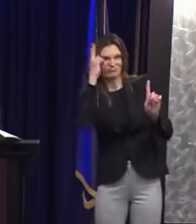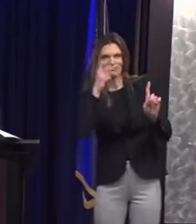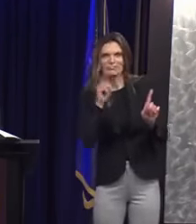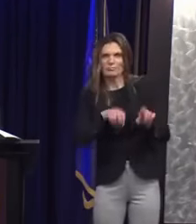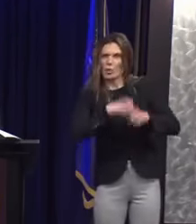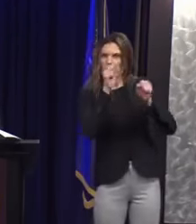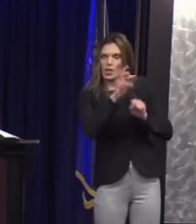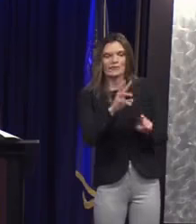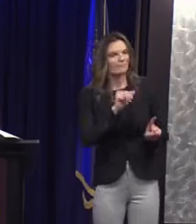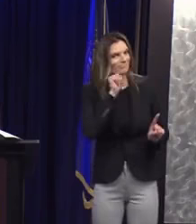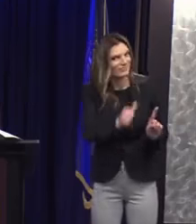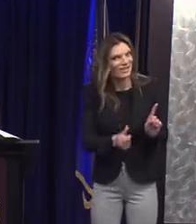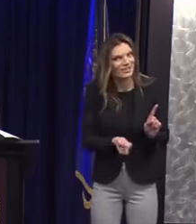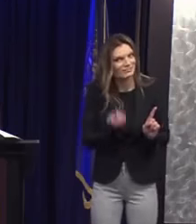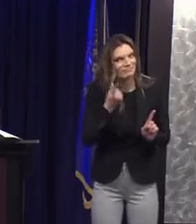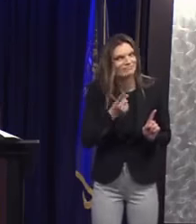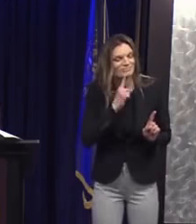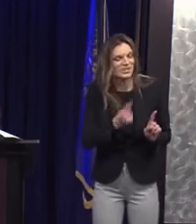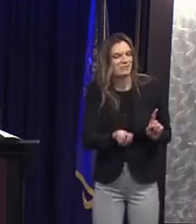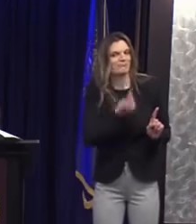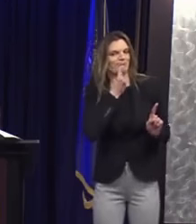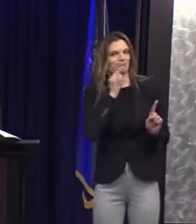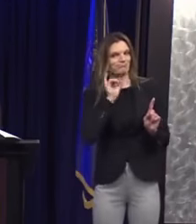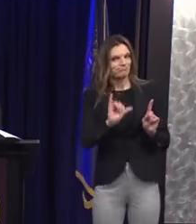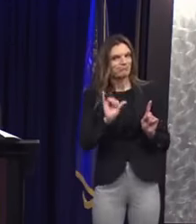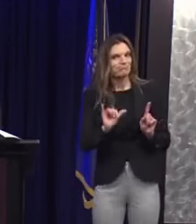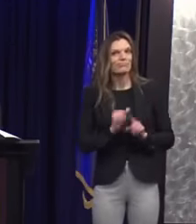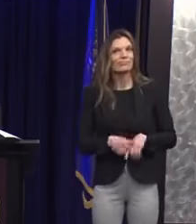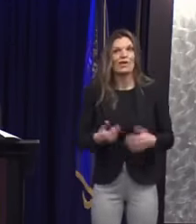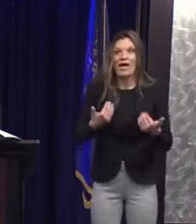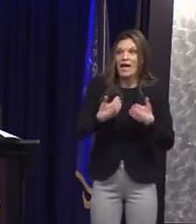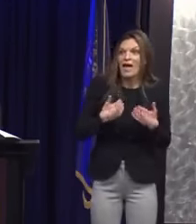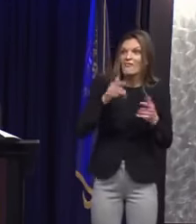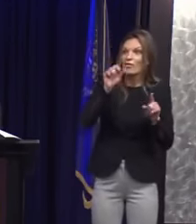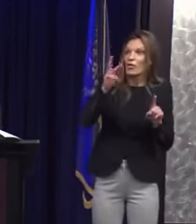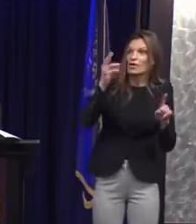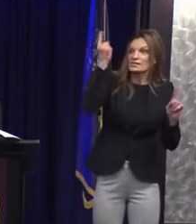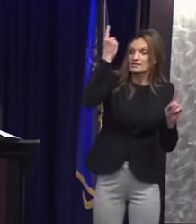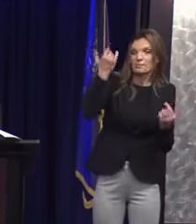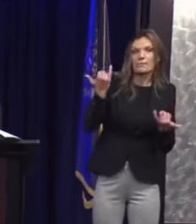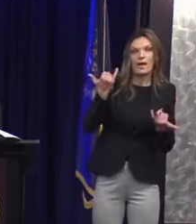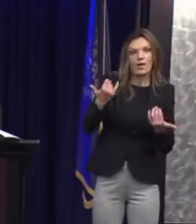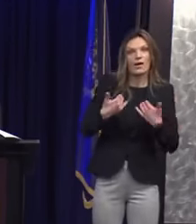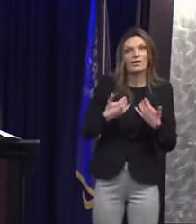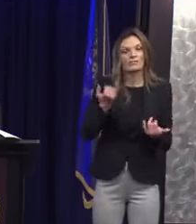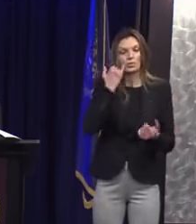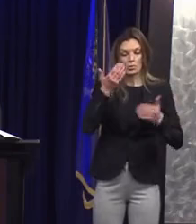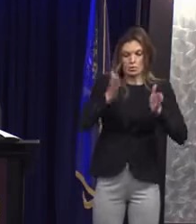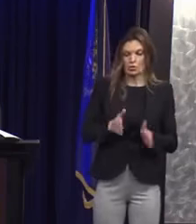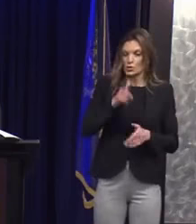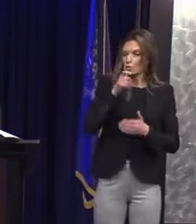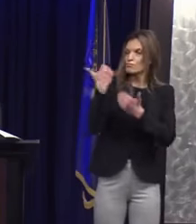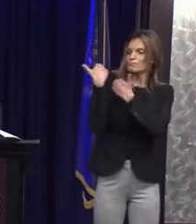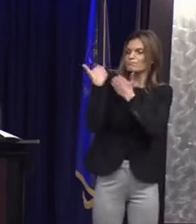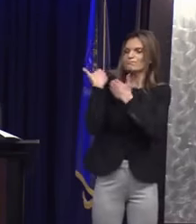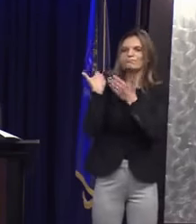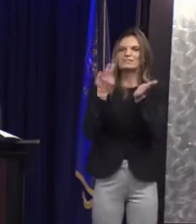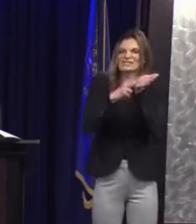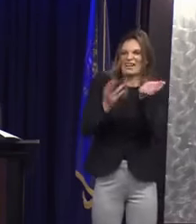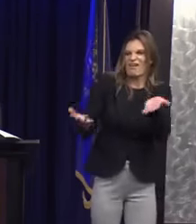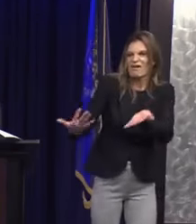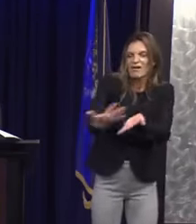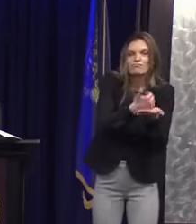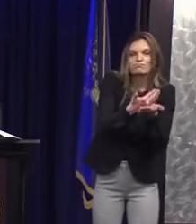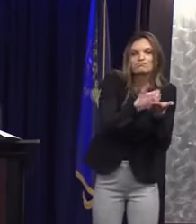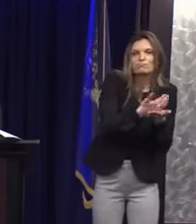There is also no law that directly prohibits a circulator from simply advising a voter that he